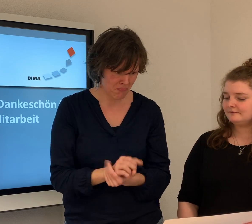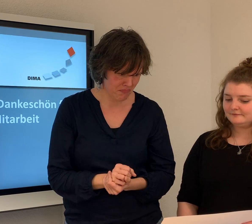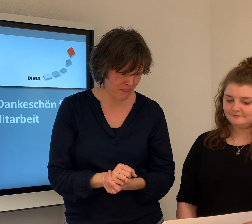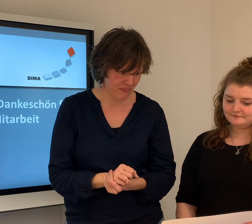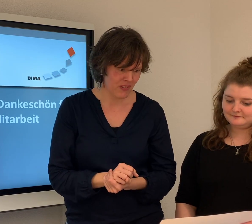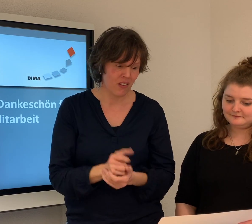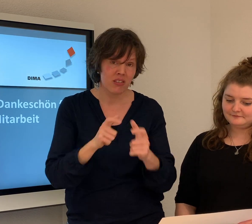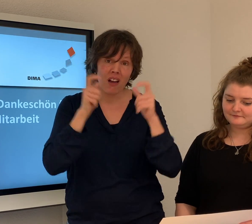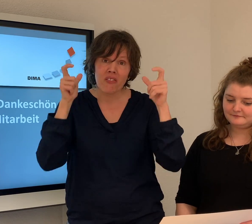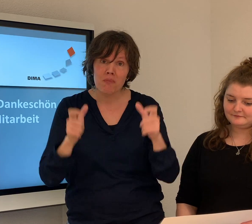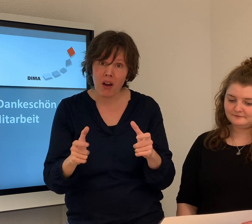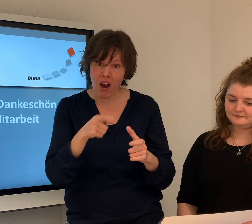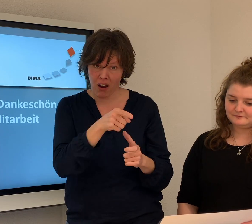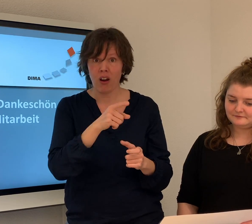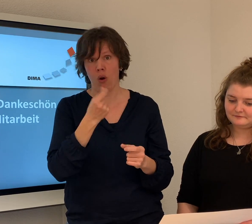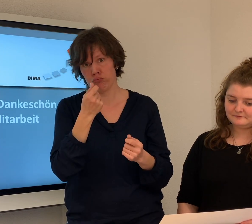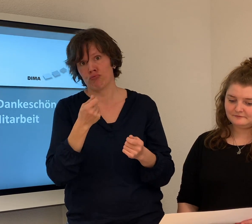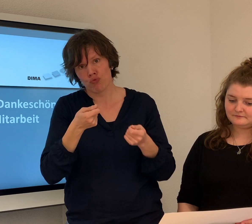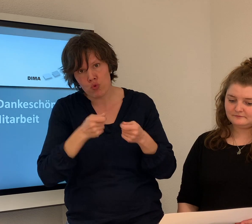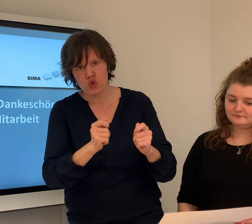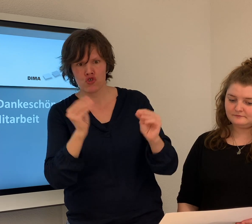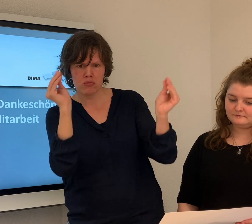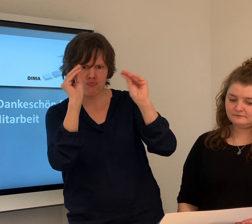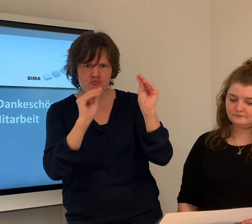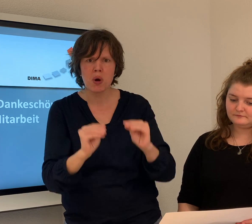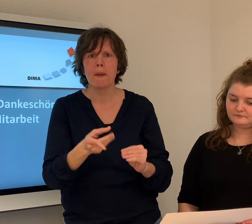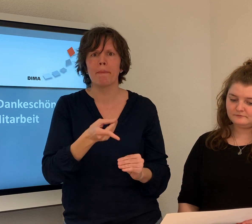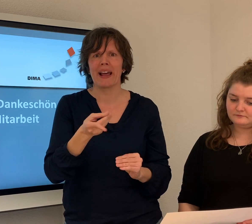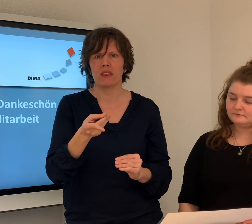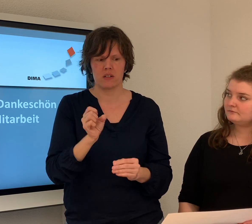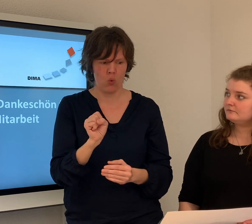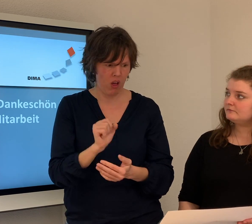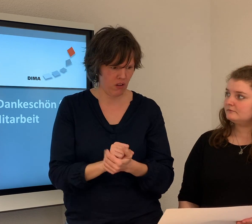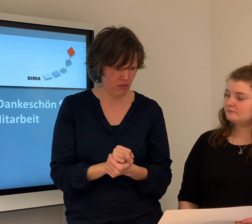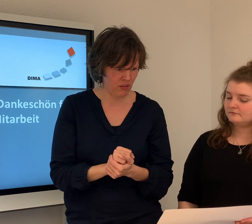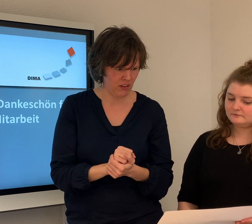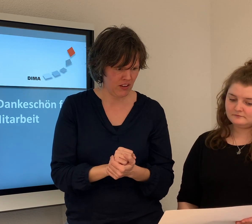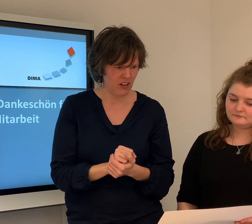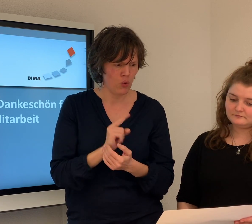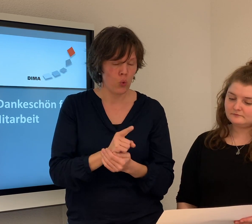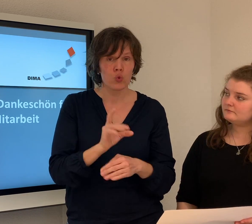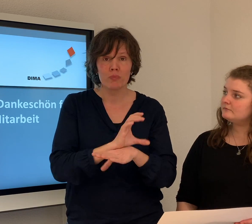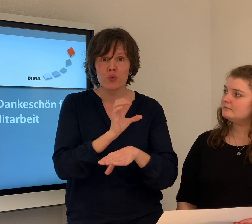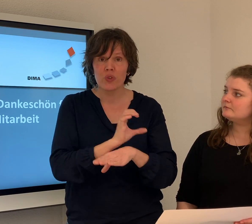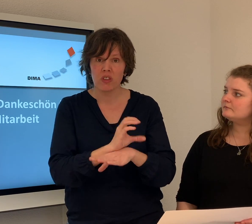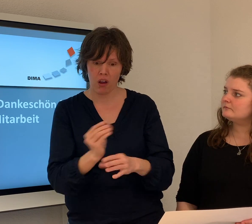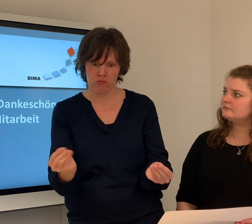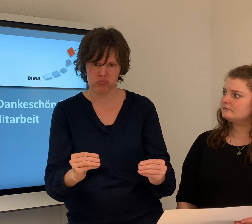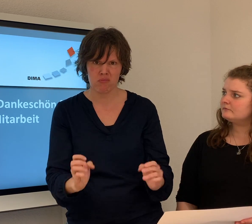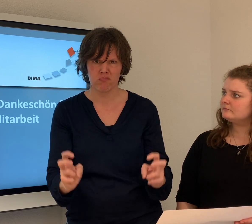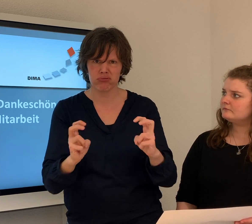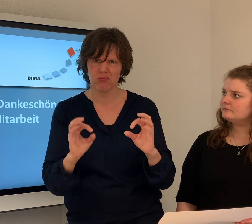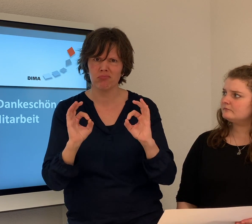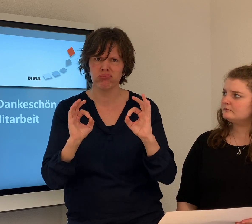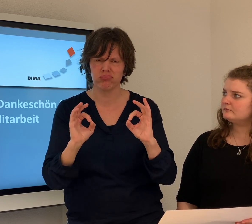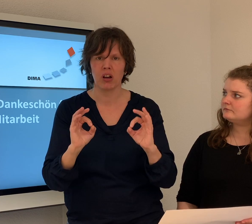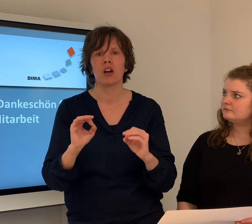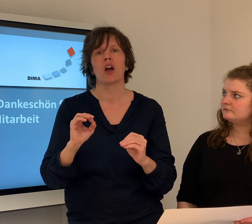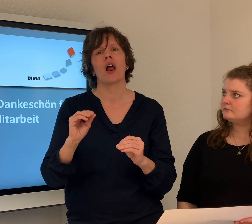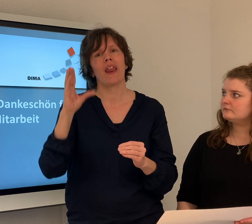Not long here, I'm gonna the button. And